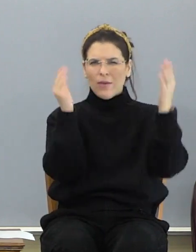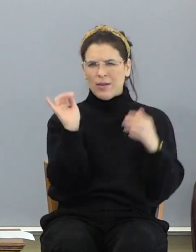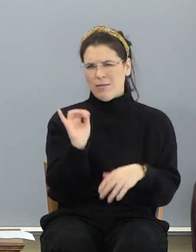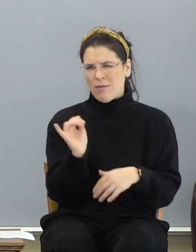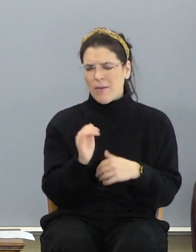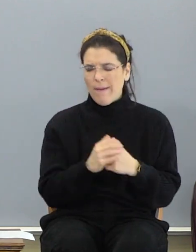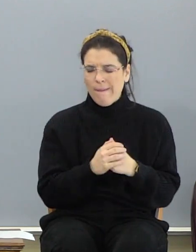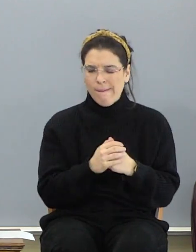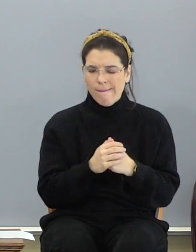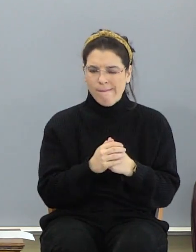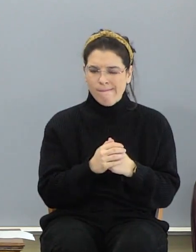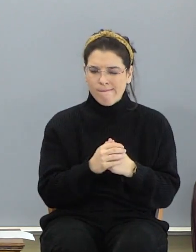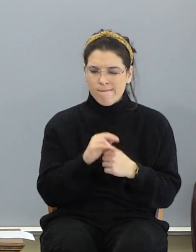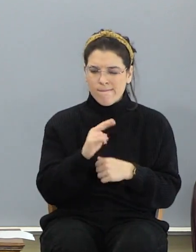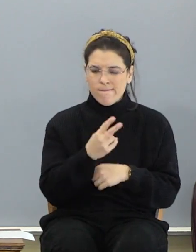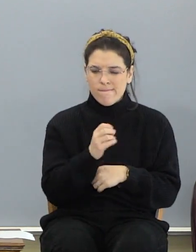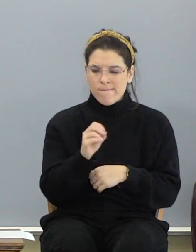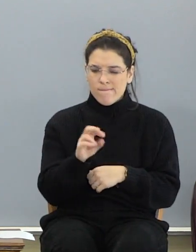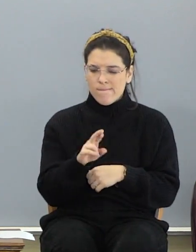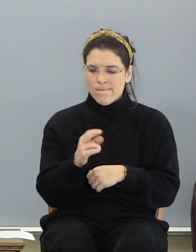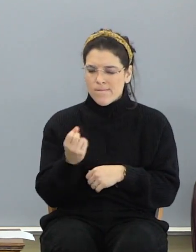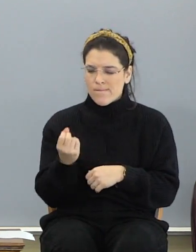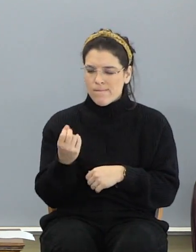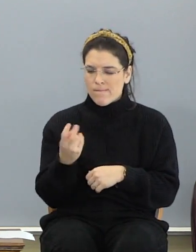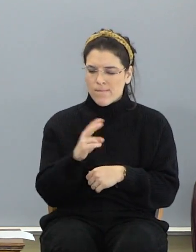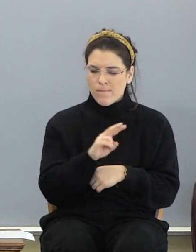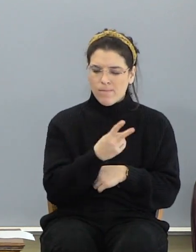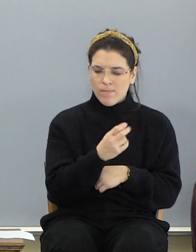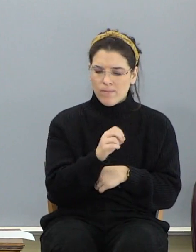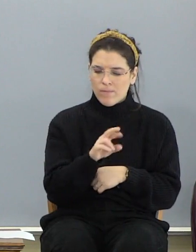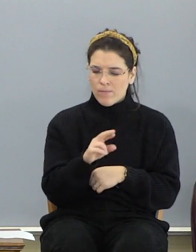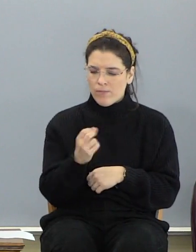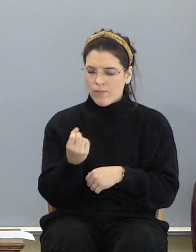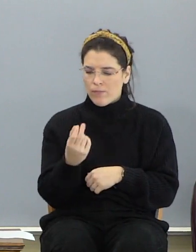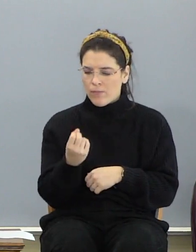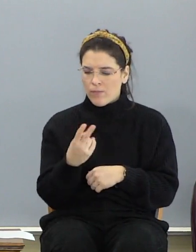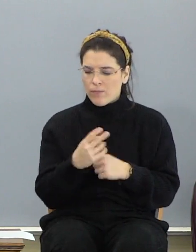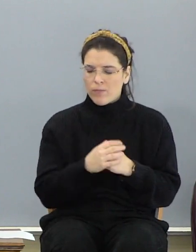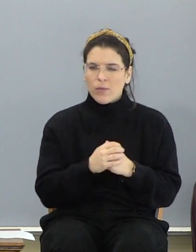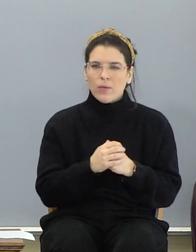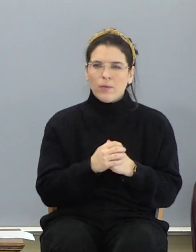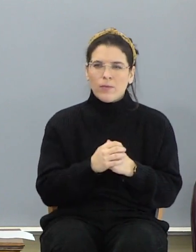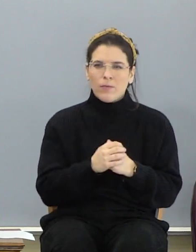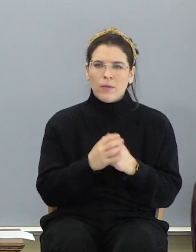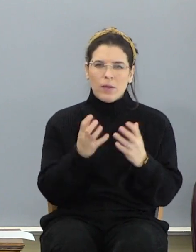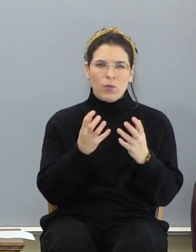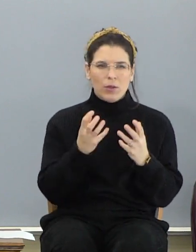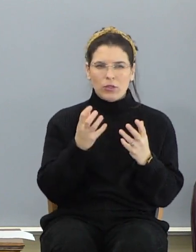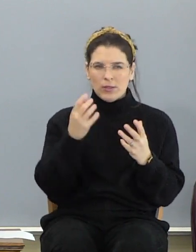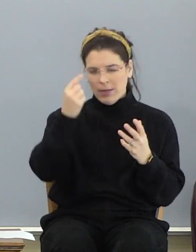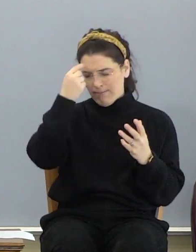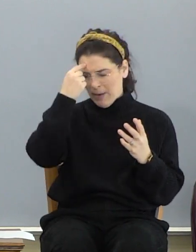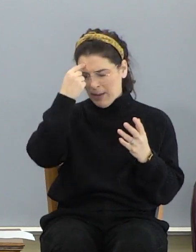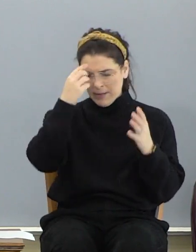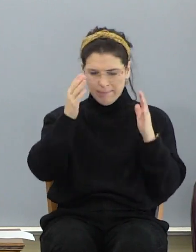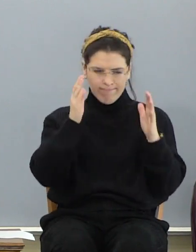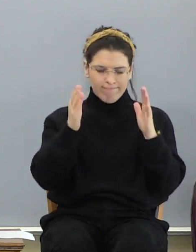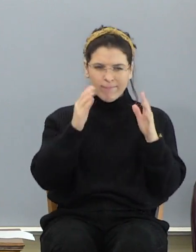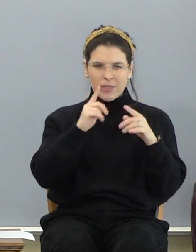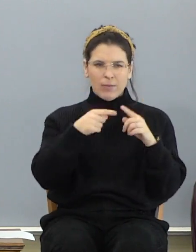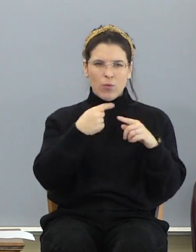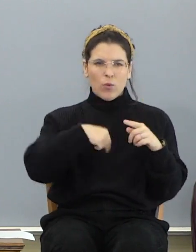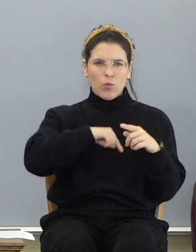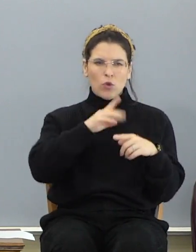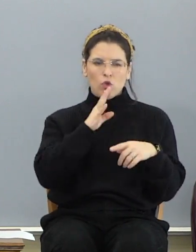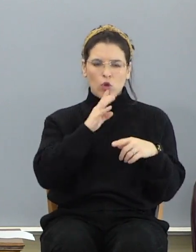So let's start 2 Corinthians chapter number 12. Let's start there just to get in our mind some orientation about what we're talking